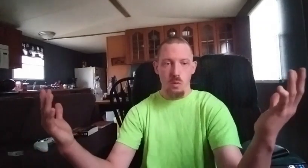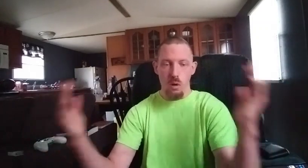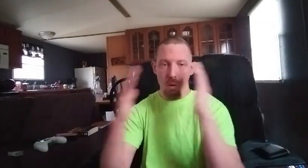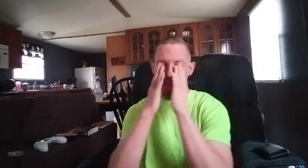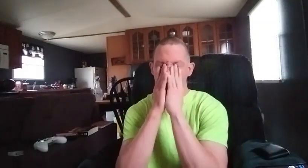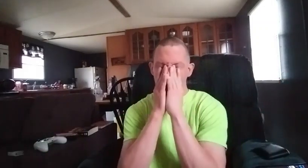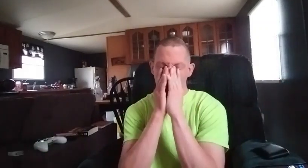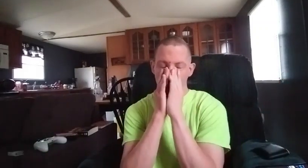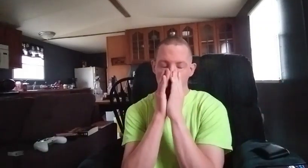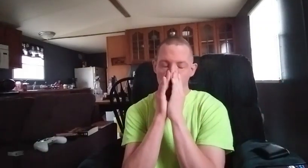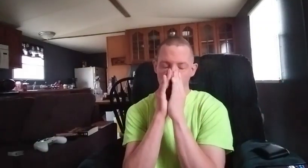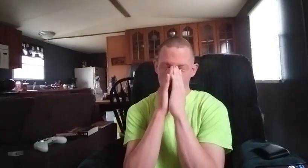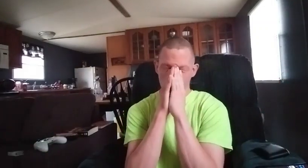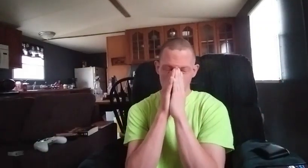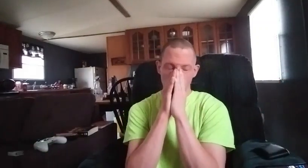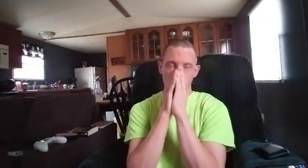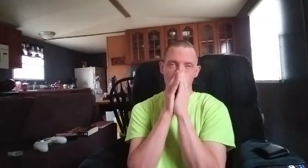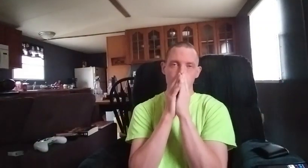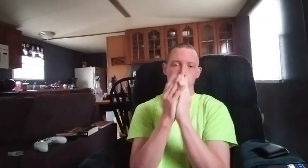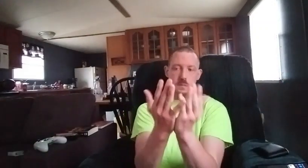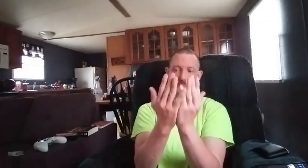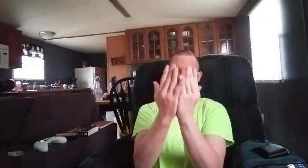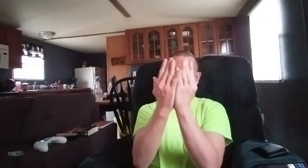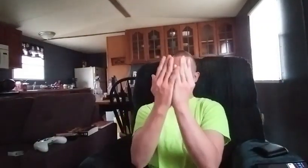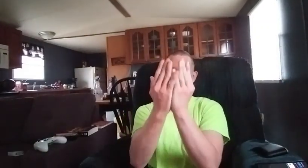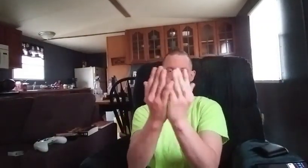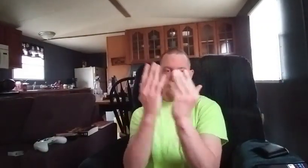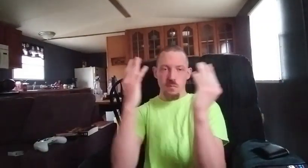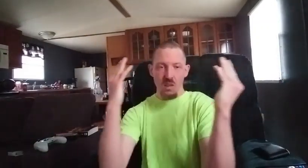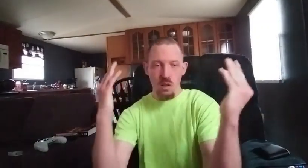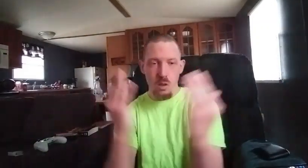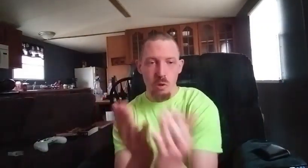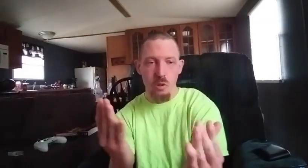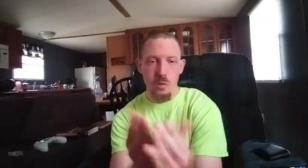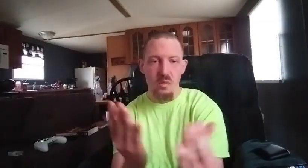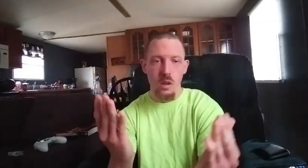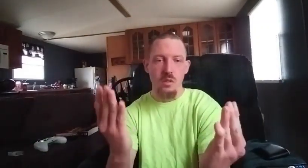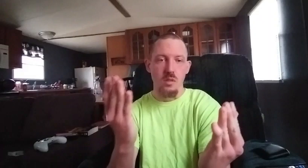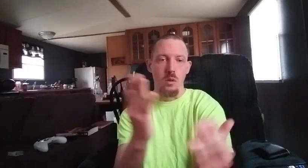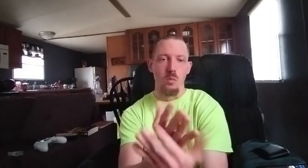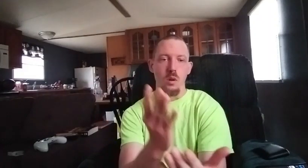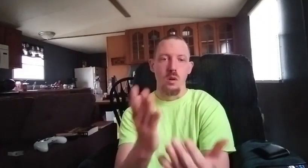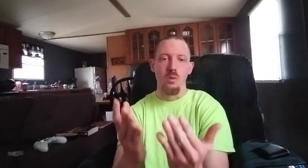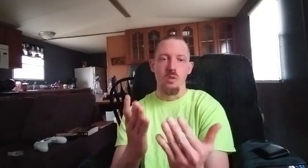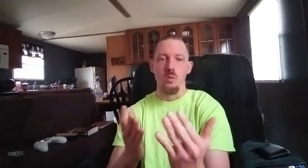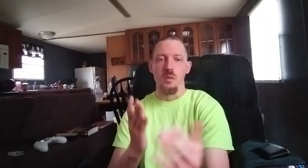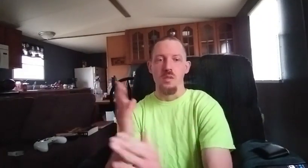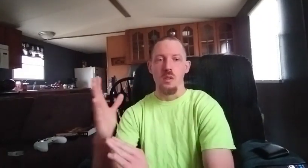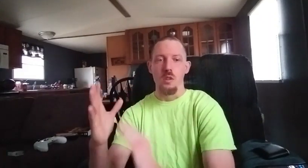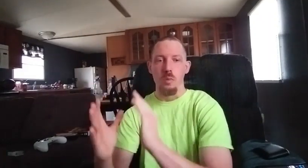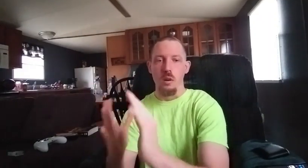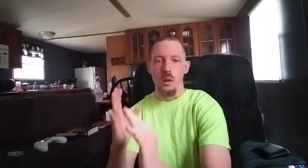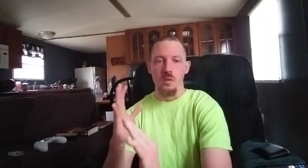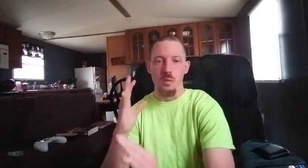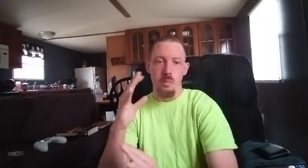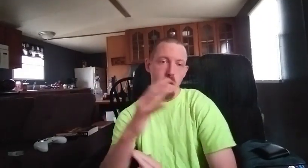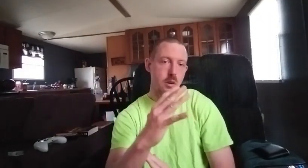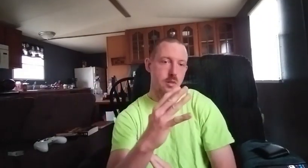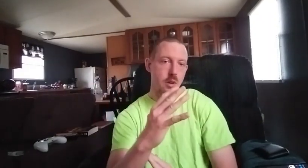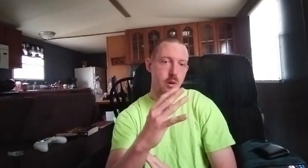12 you know whatever you know and go through them stages on what goes you want to set to progress to better yourself